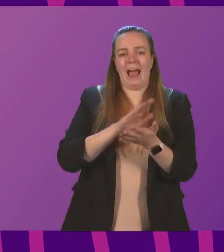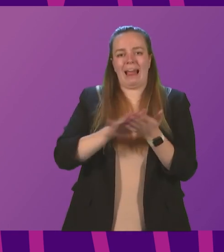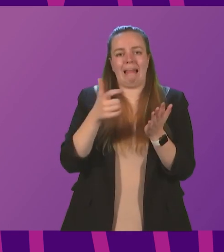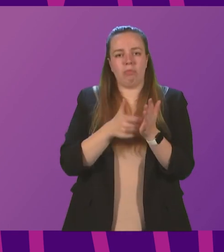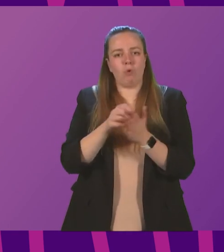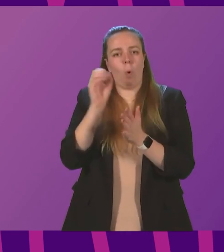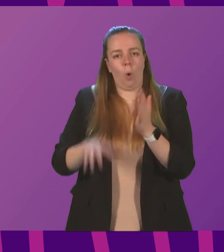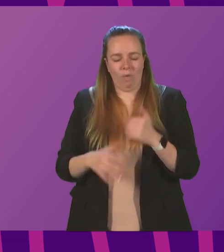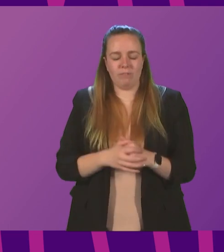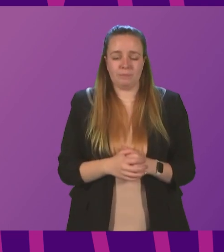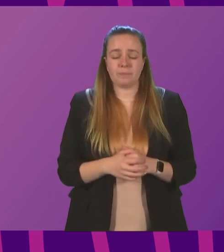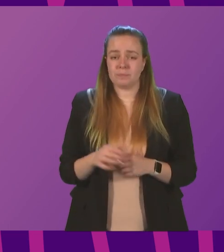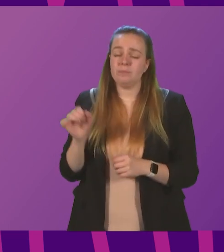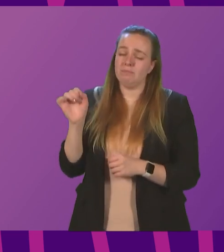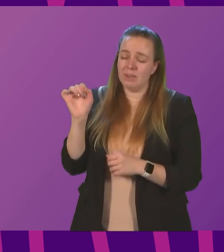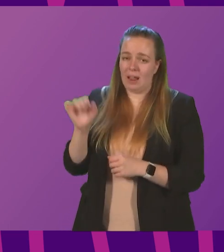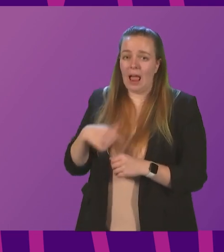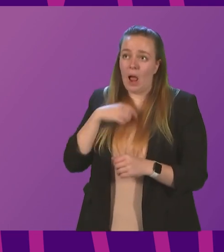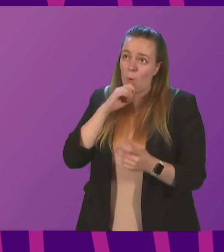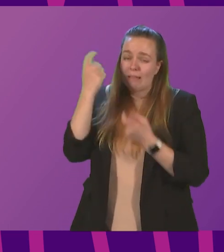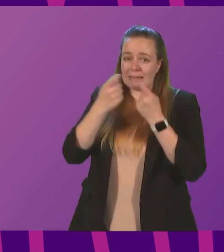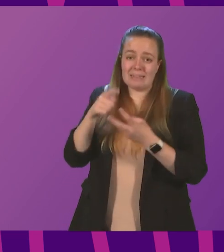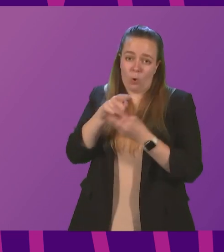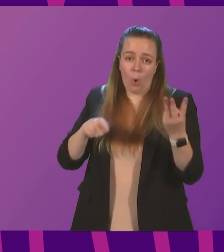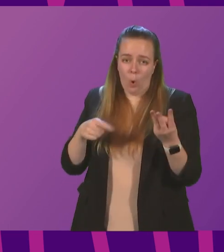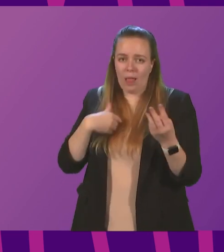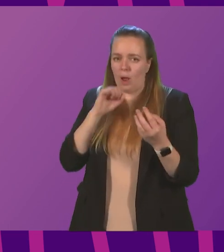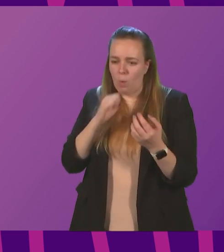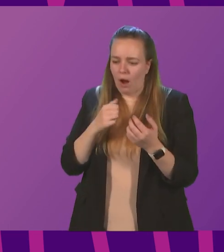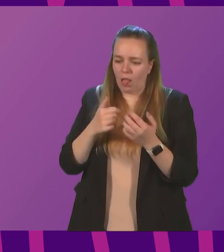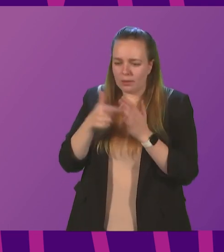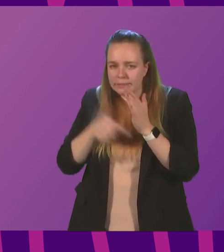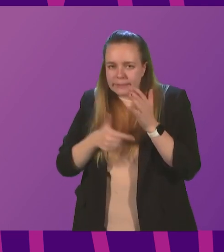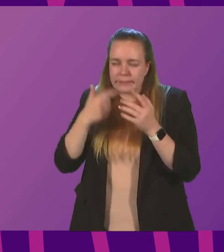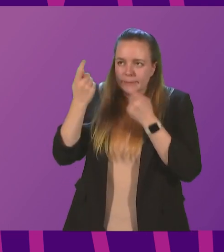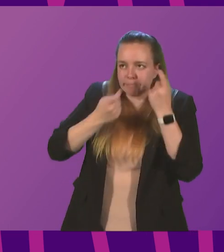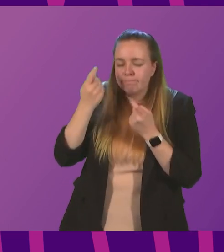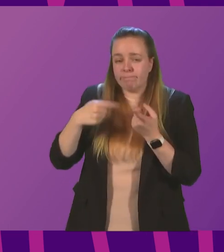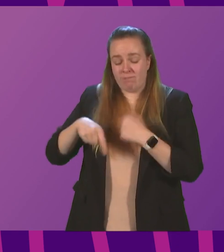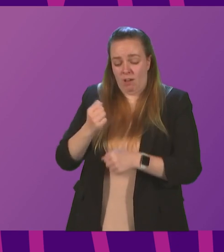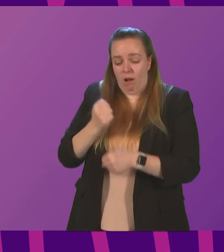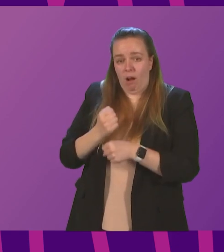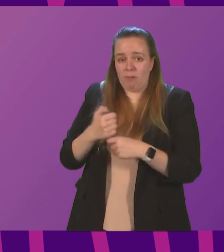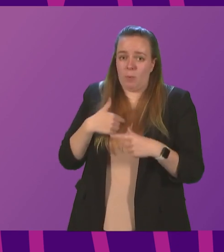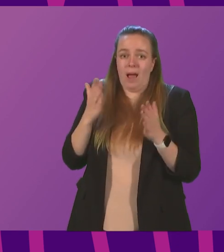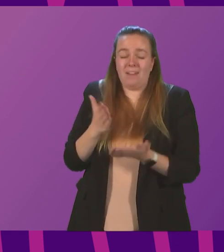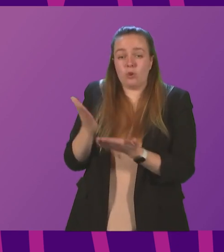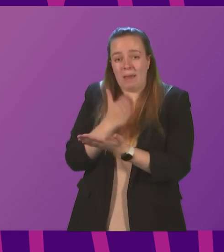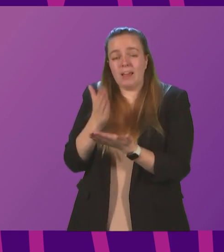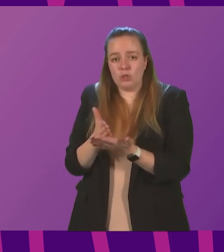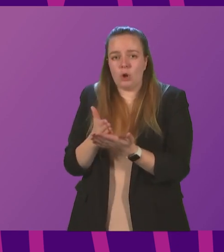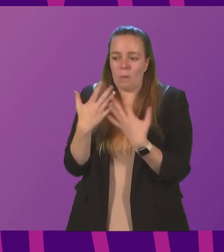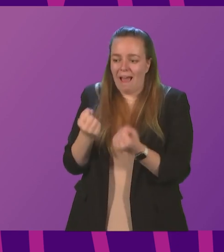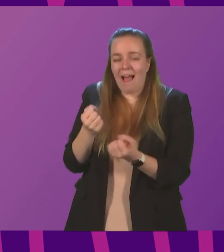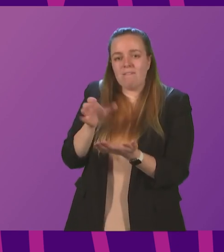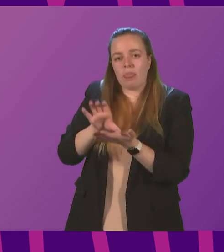First Minister? Yeah, I'll consider all of these proposals, I'll consider them in good faith. Obviously, as government, we have to ensure that we have the